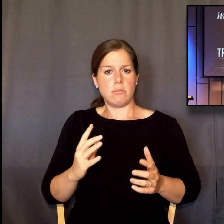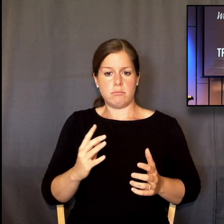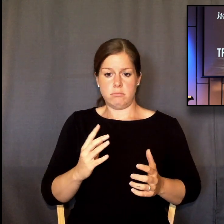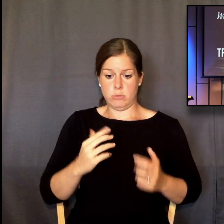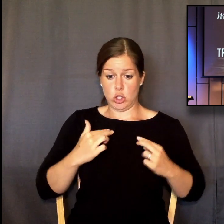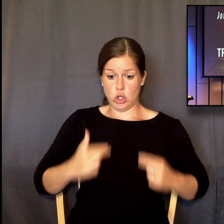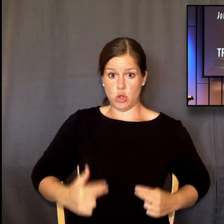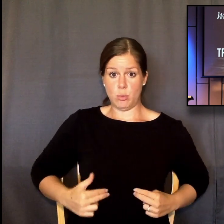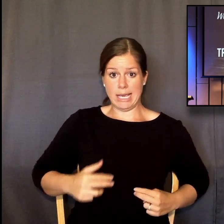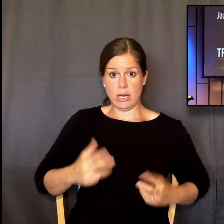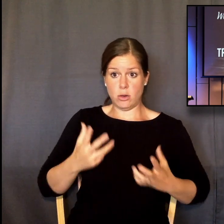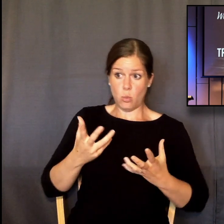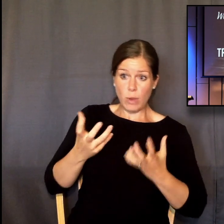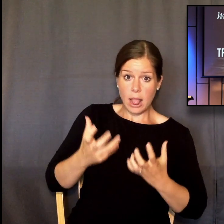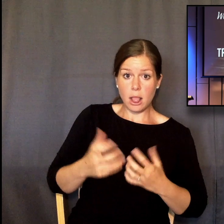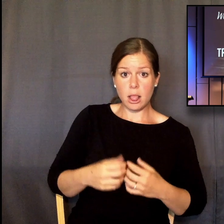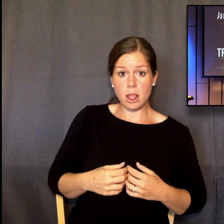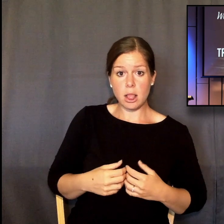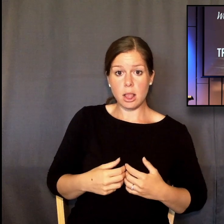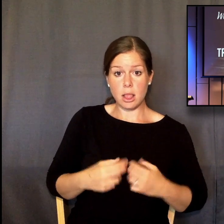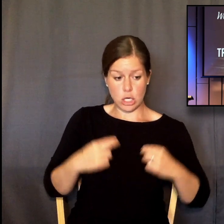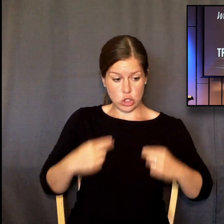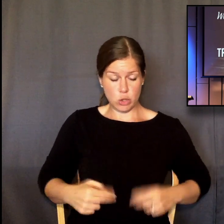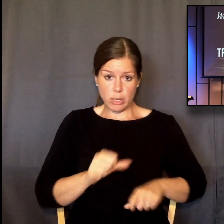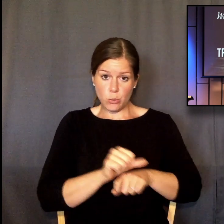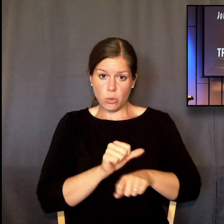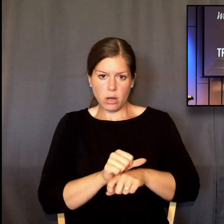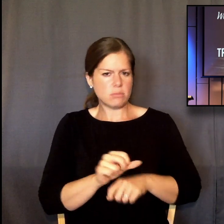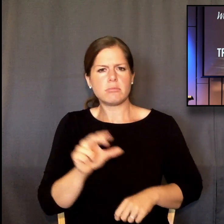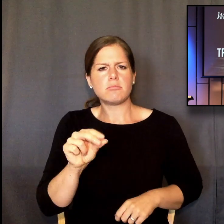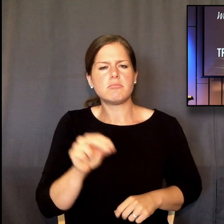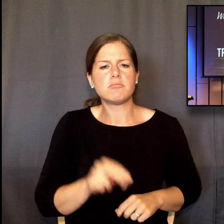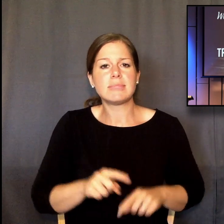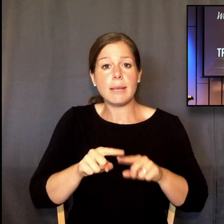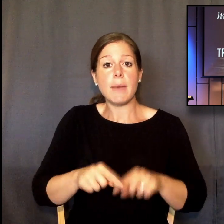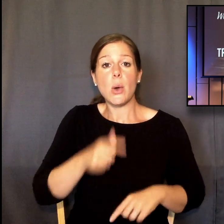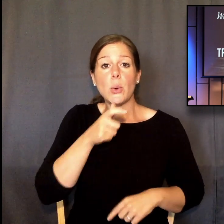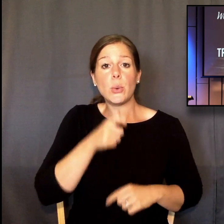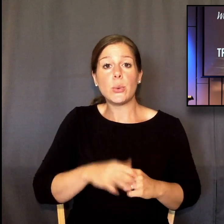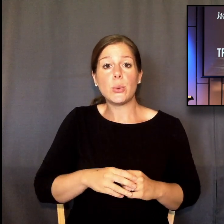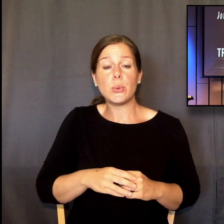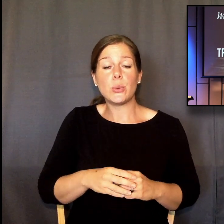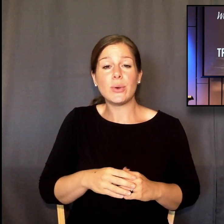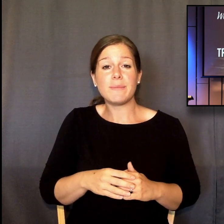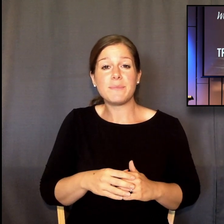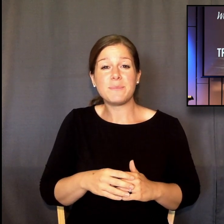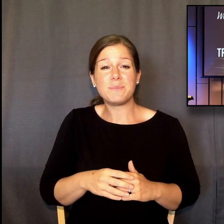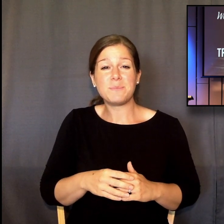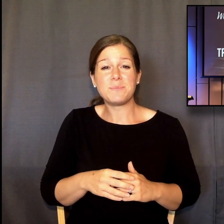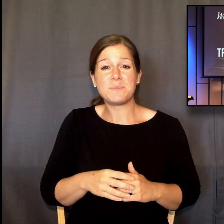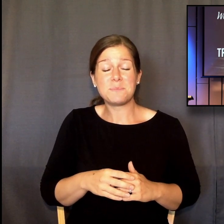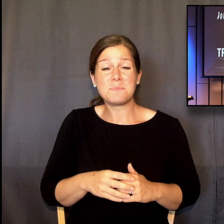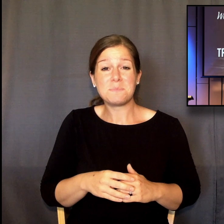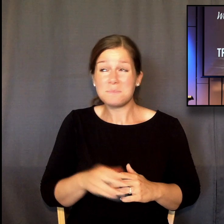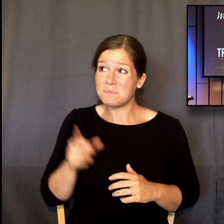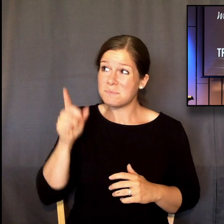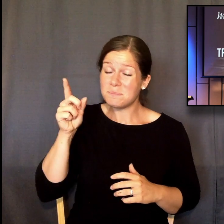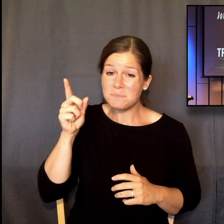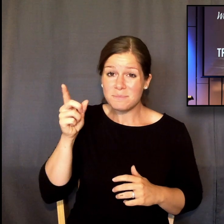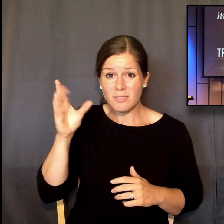does not depend on human exertion. But God's mercy, God's compassion depends on